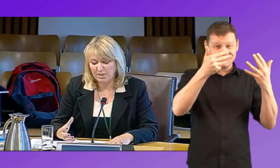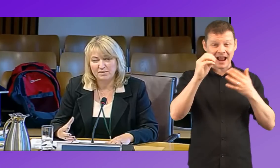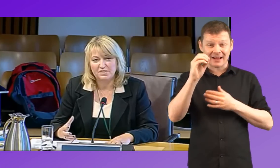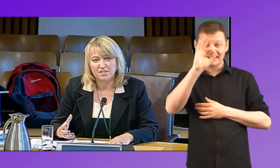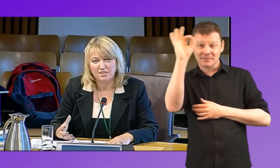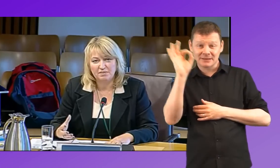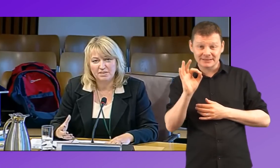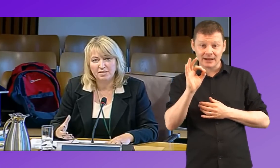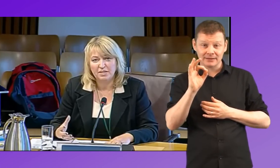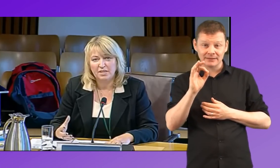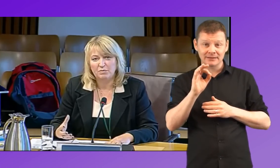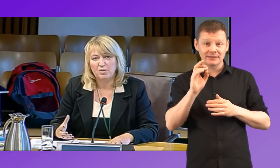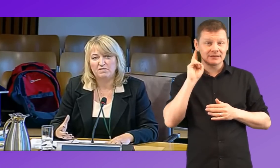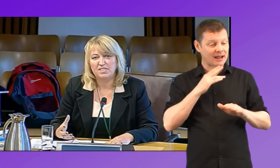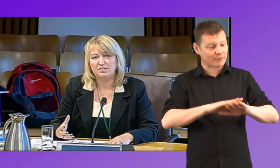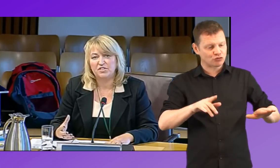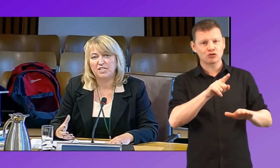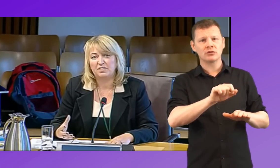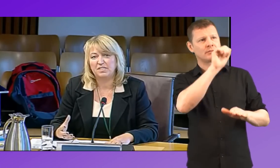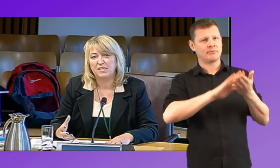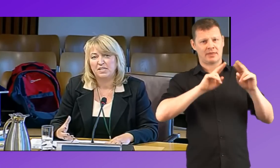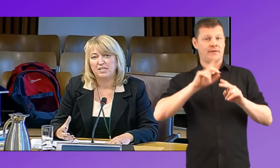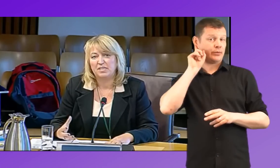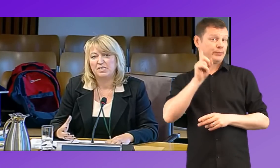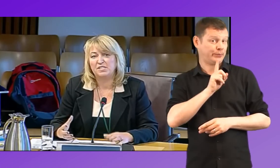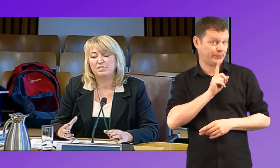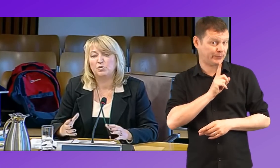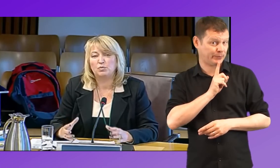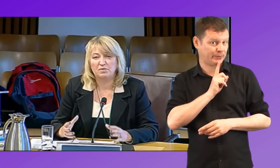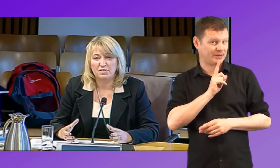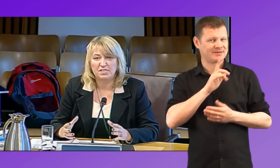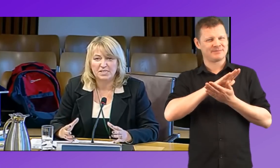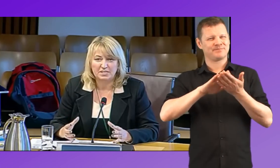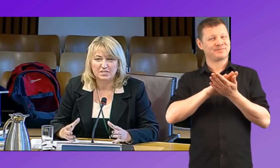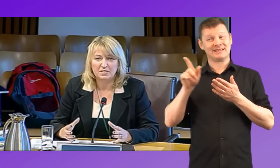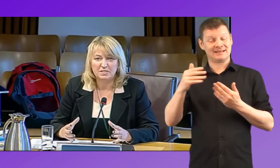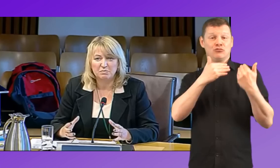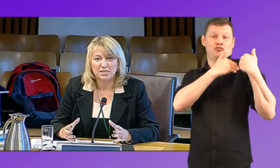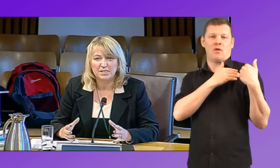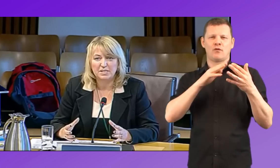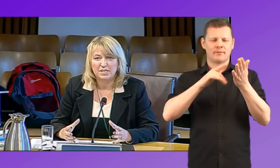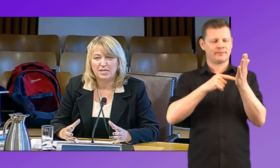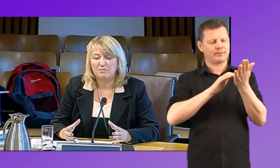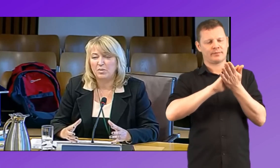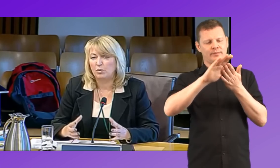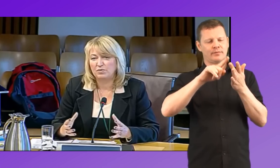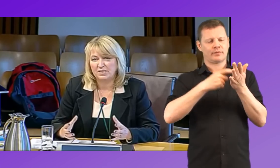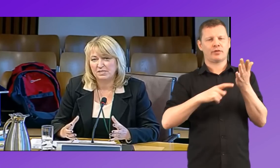parents are hearing who have a deaf child is the role that the third sector can play. All the things